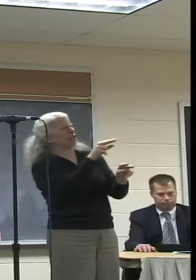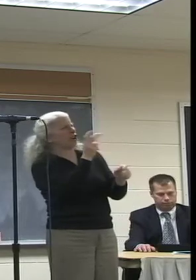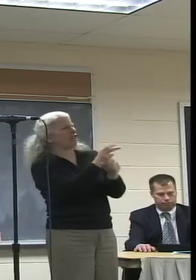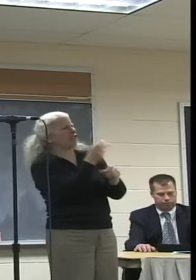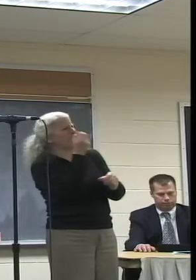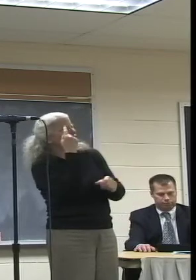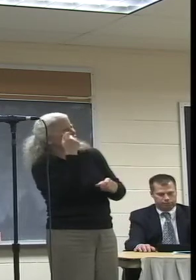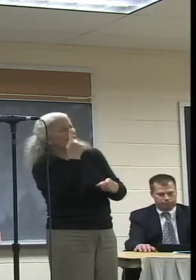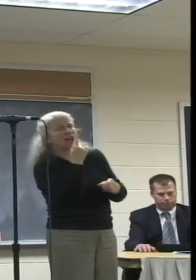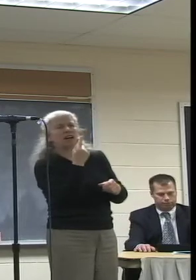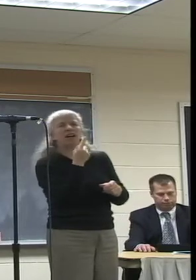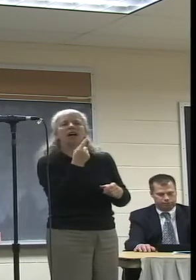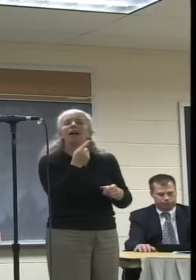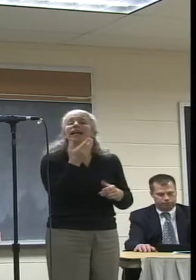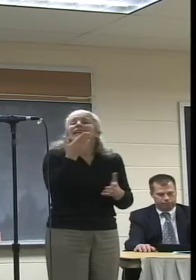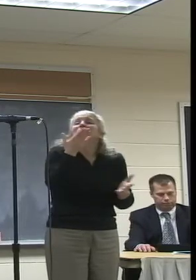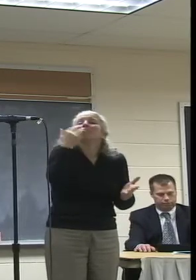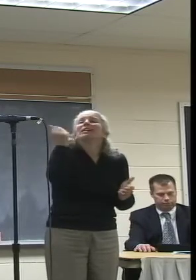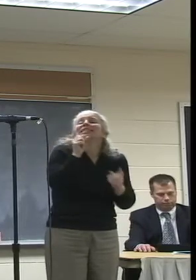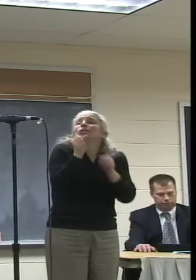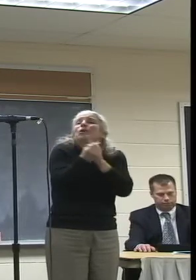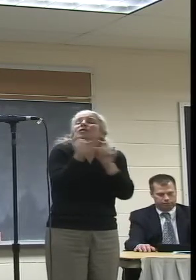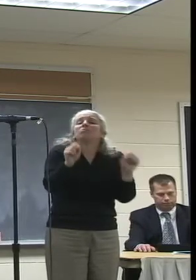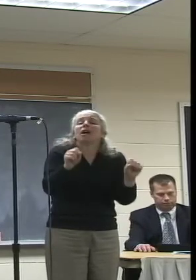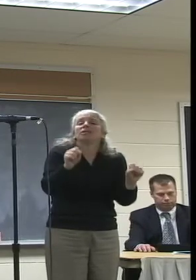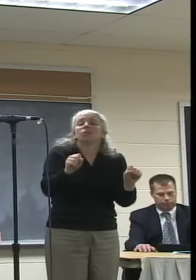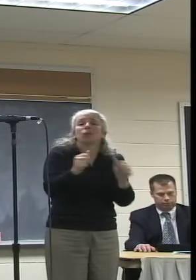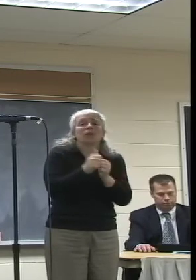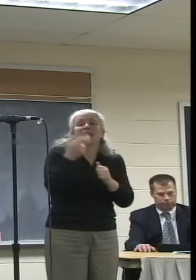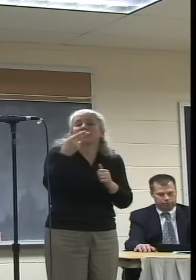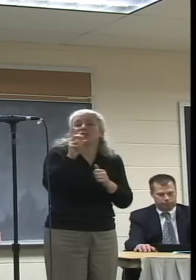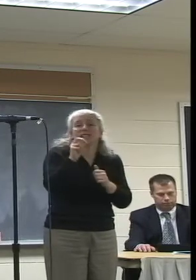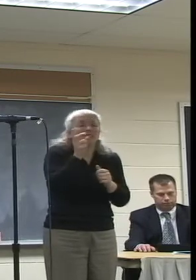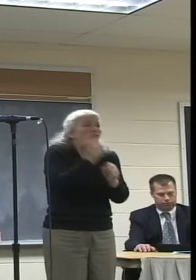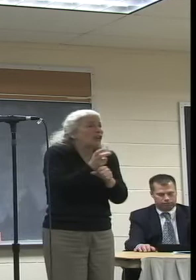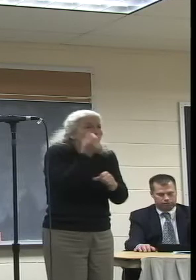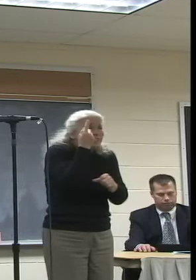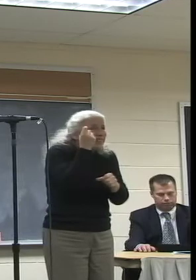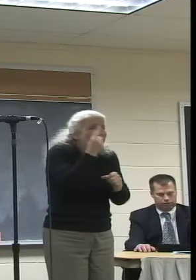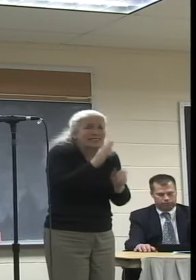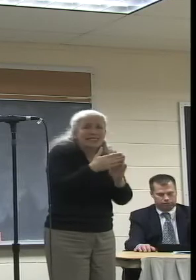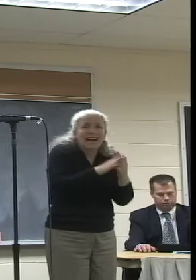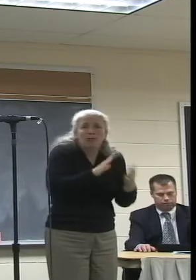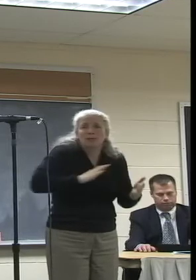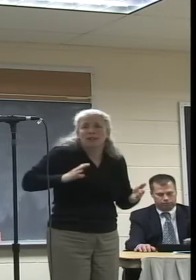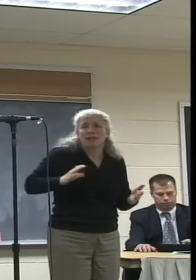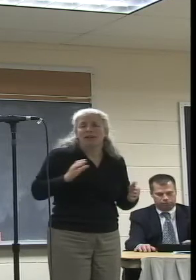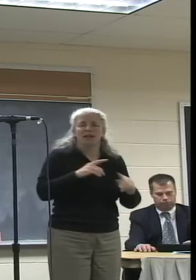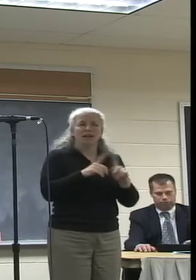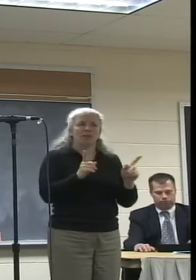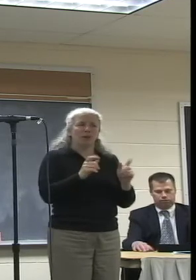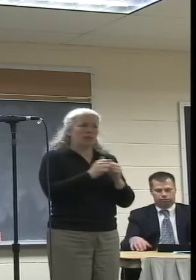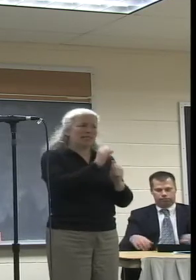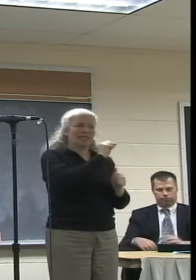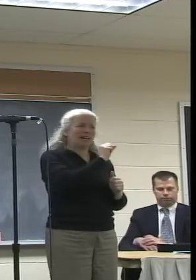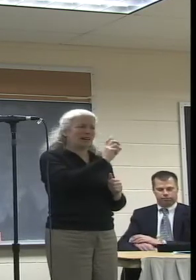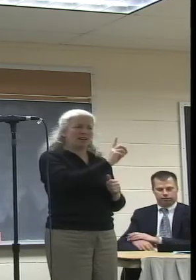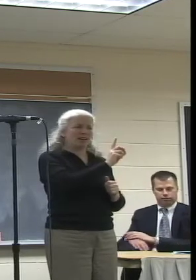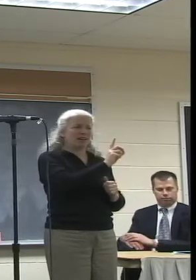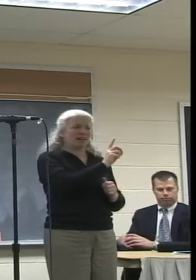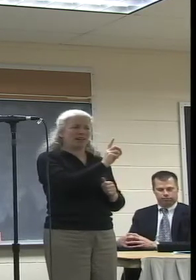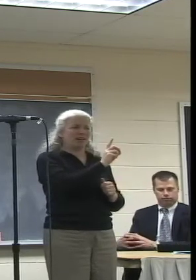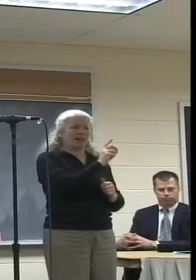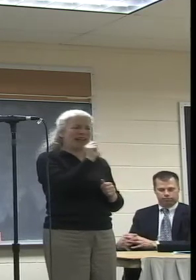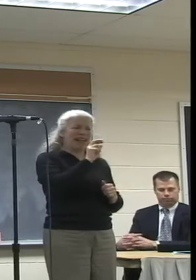It's hard in the best of circumstance, even in HD, I'm sure. But the fact is that in the standard broadcast analog